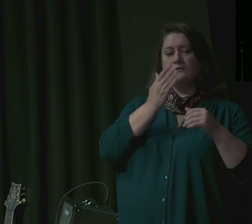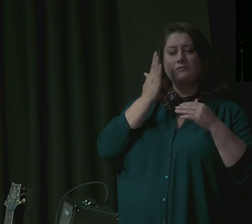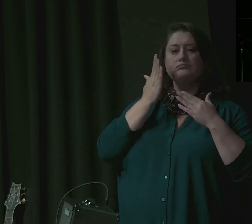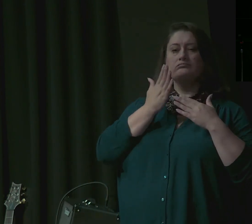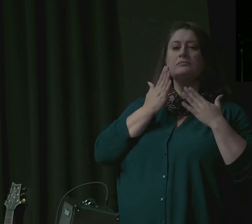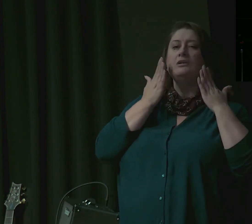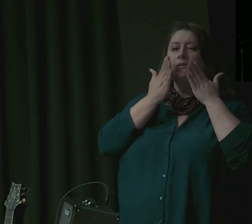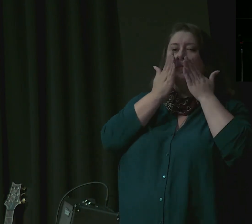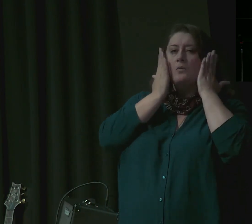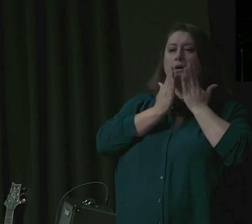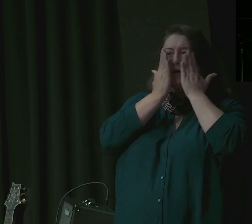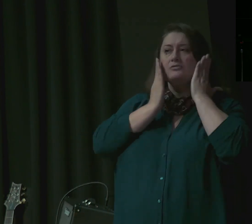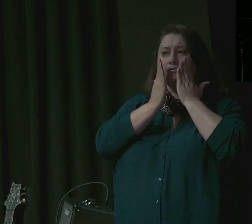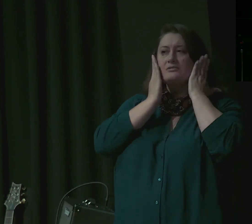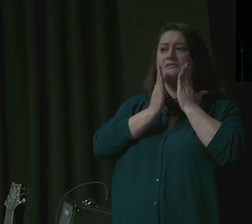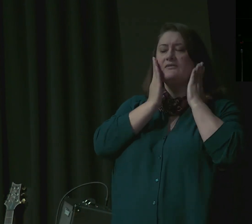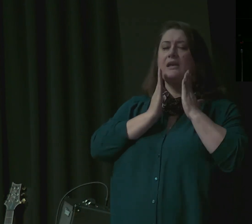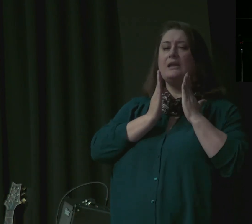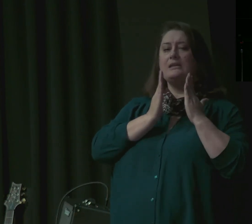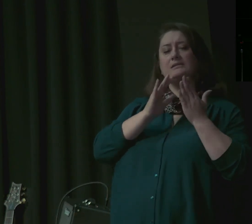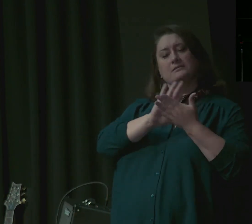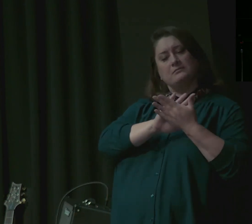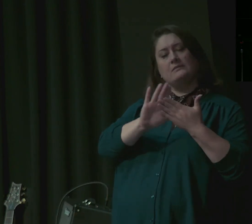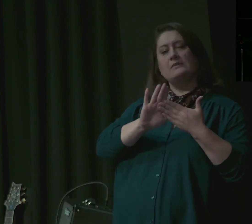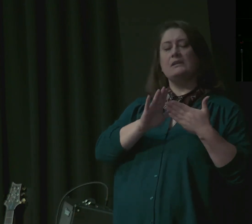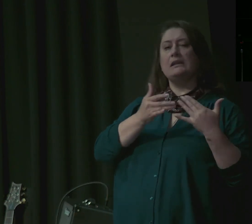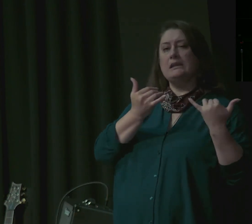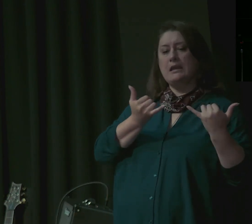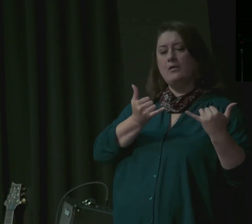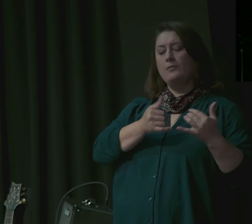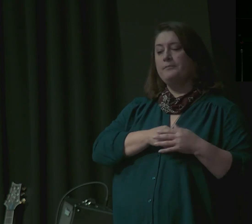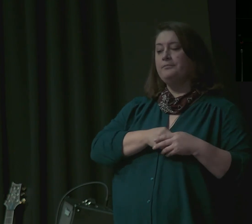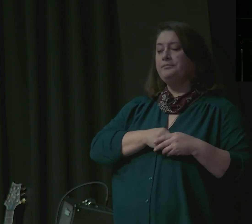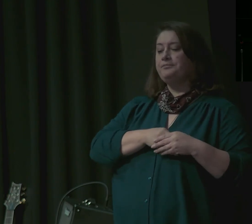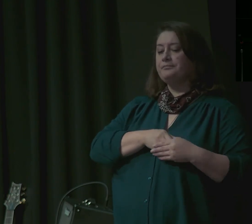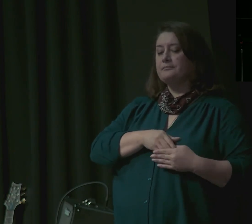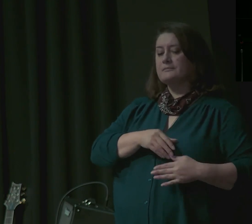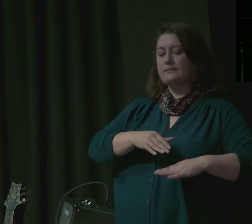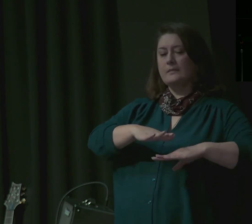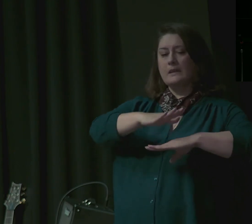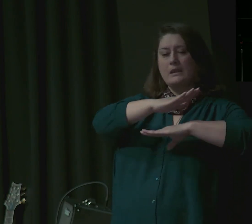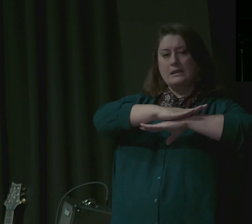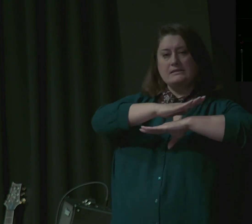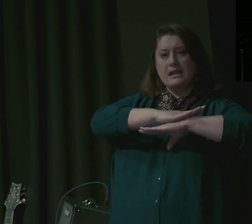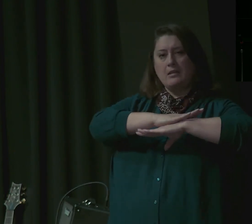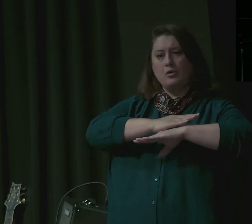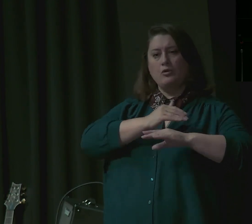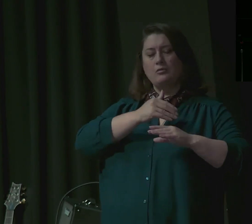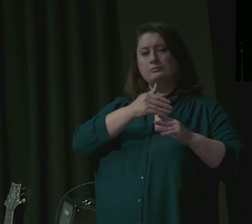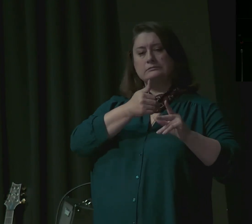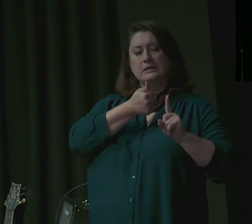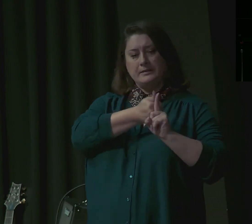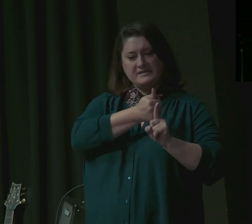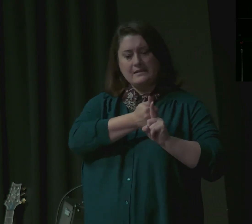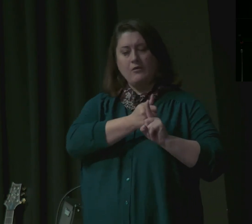serve the food. And they served him by himself and them by themselves and the Egyptians